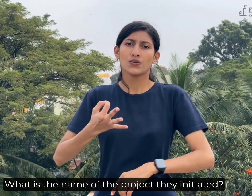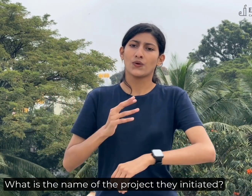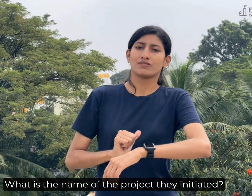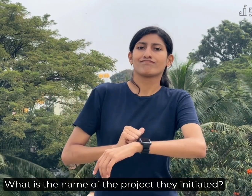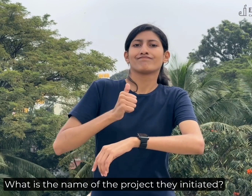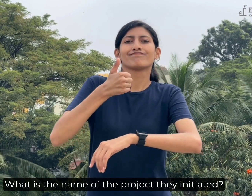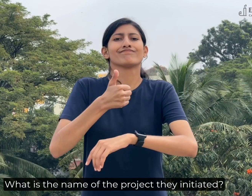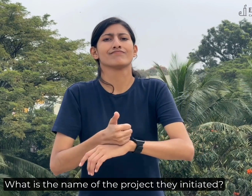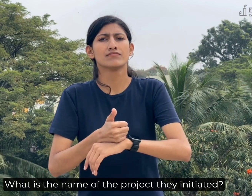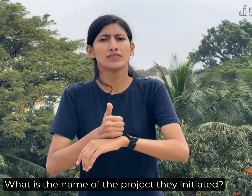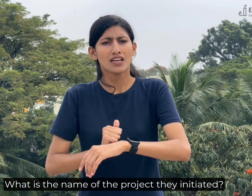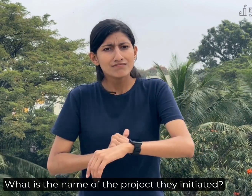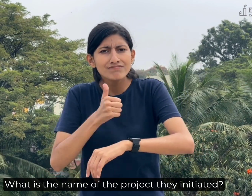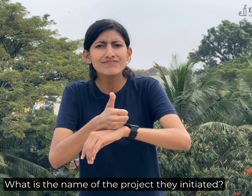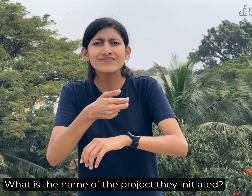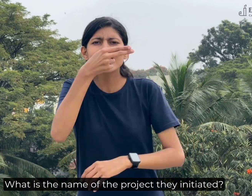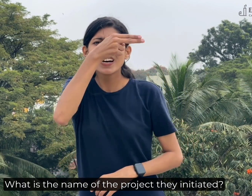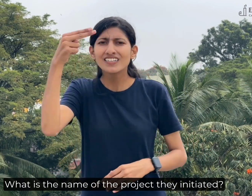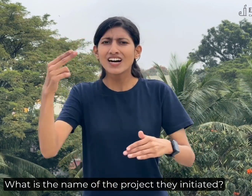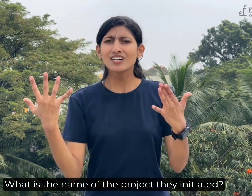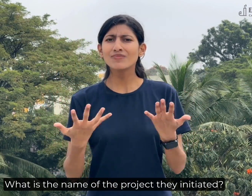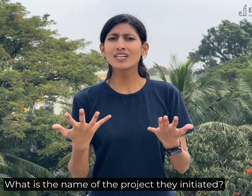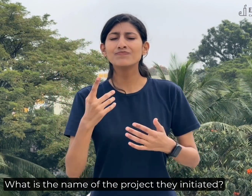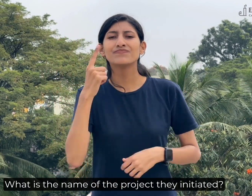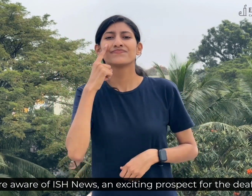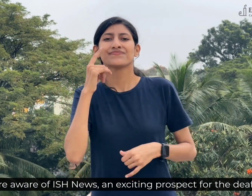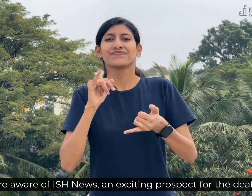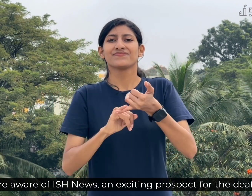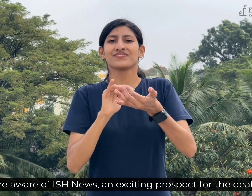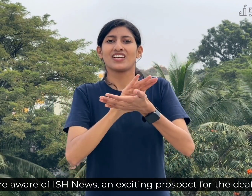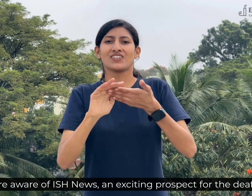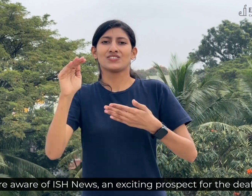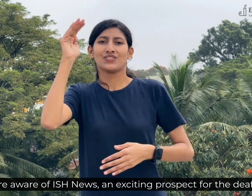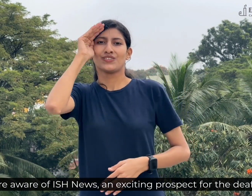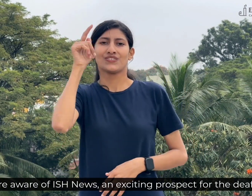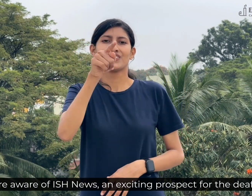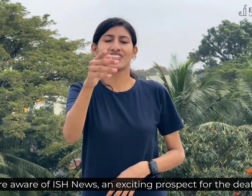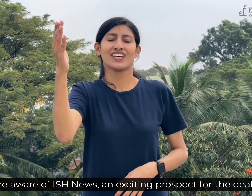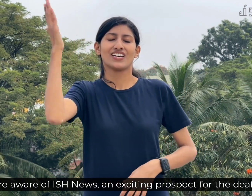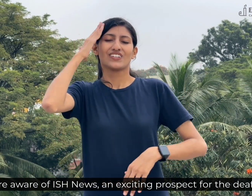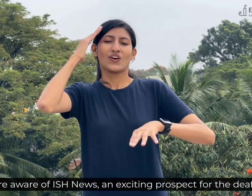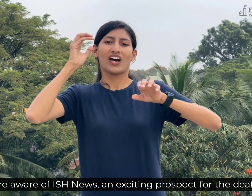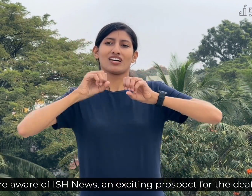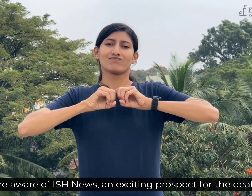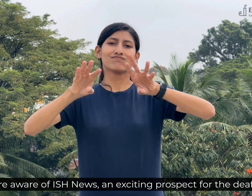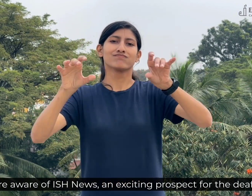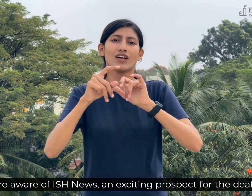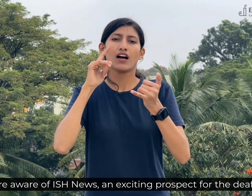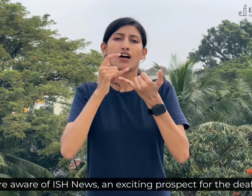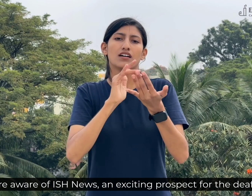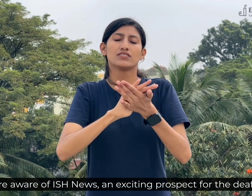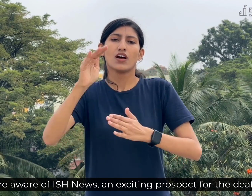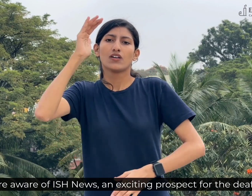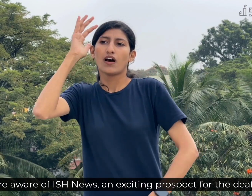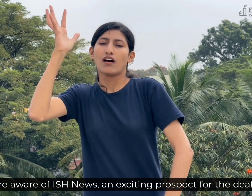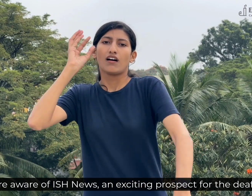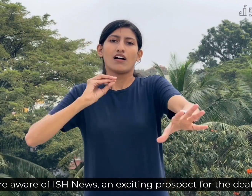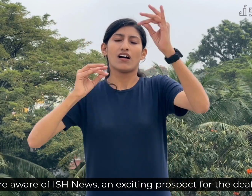What is the name of the project they initiated? You are aware of ISH news. An exciting prospect for the deaf.